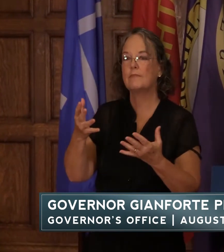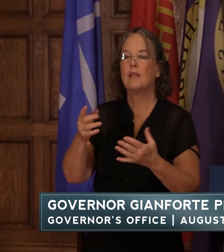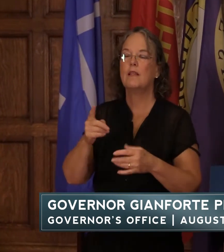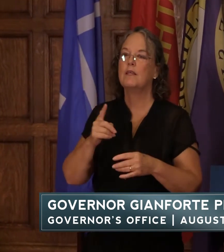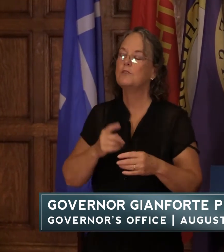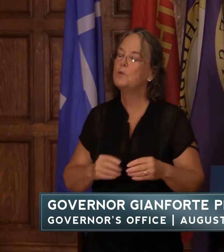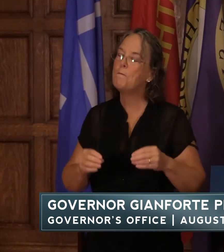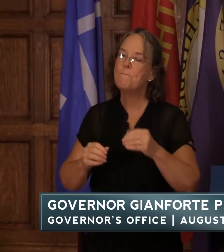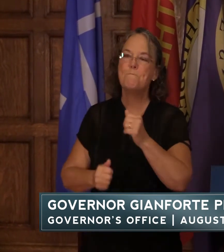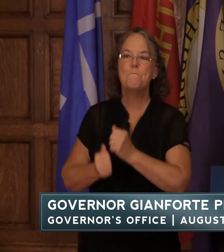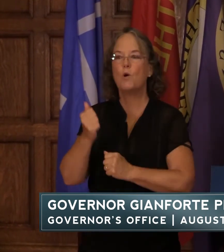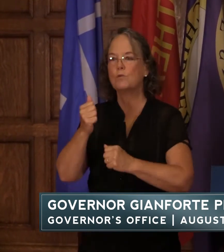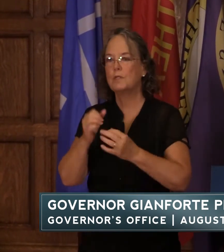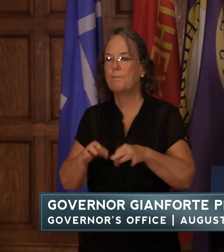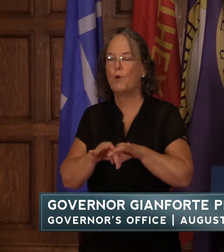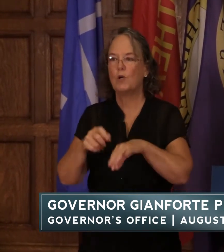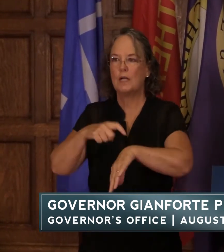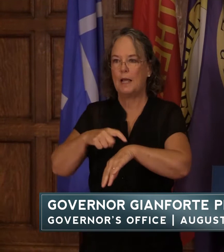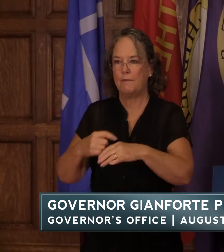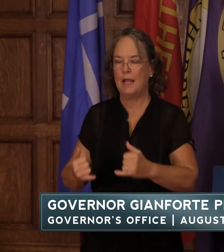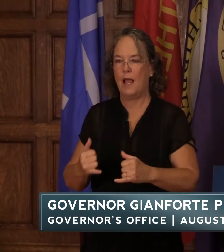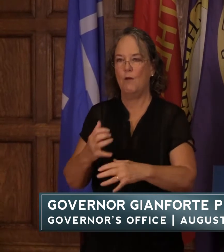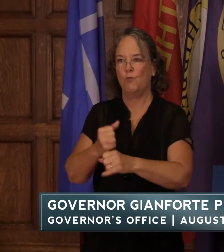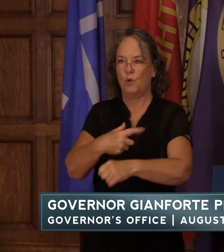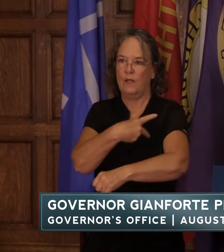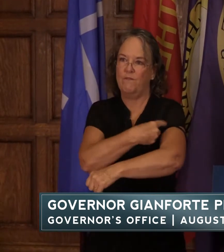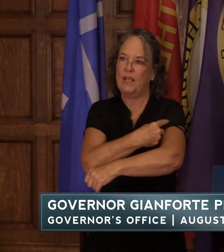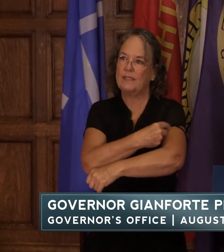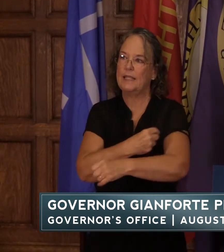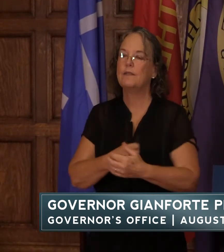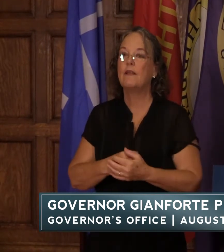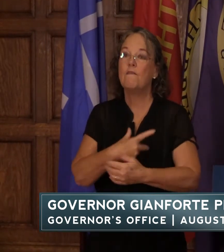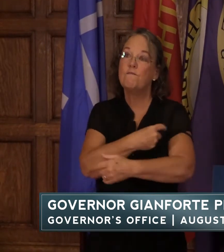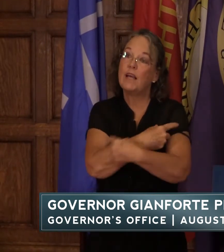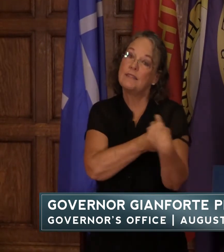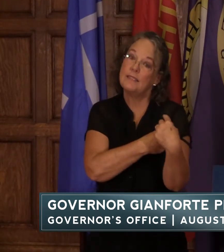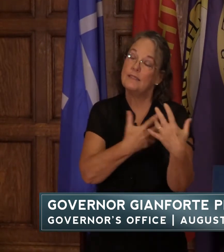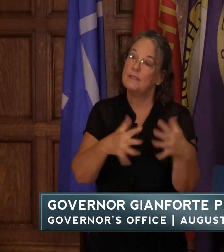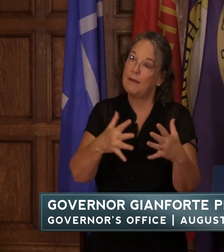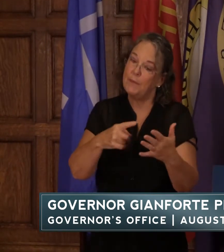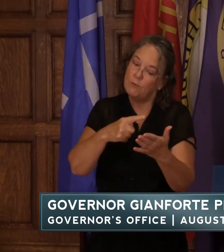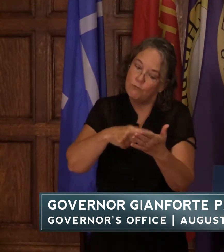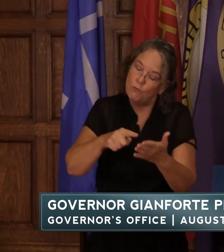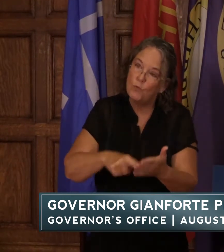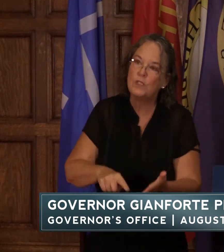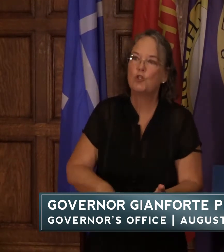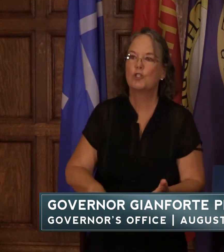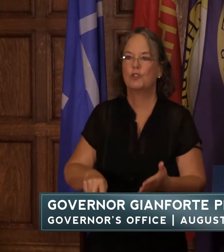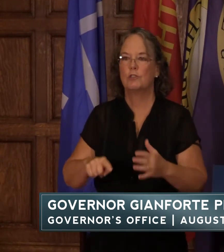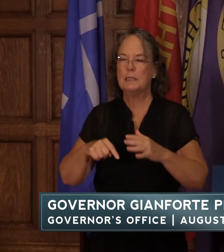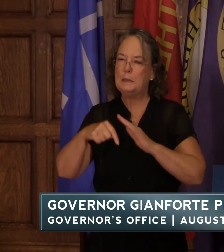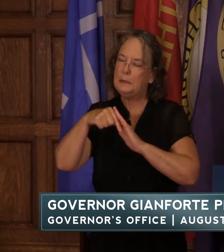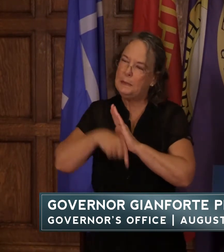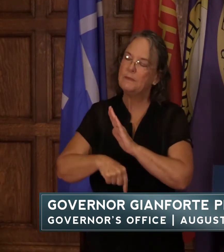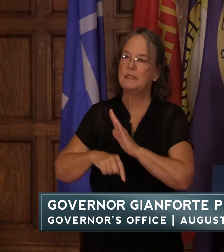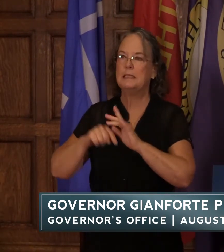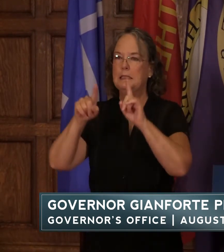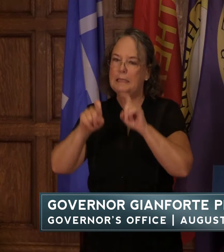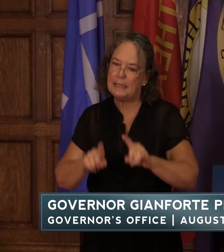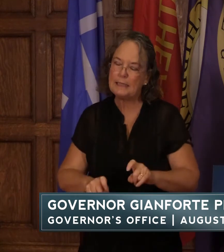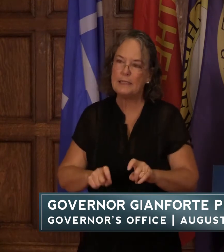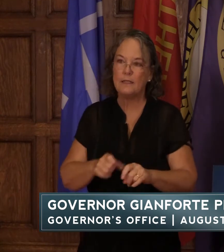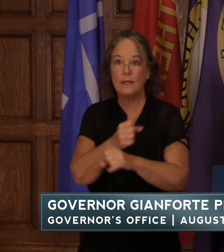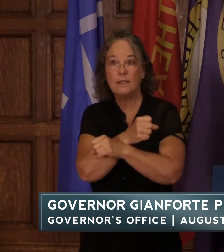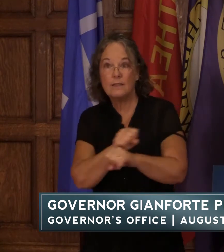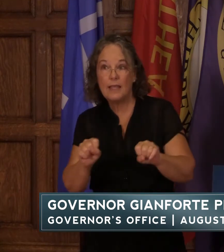a more important time to get vaccinated the vaccines have been researched they've been rigorously tested they are